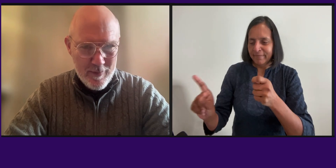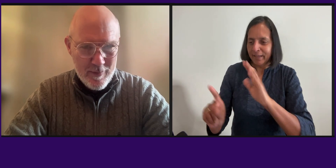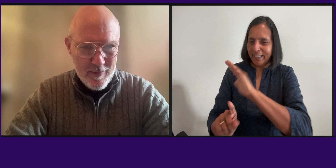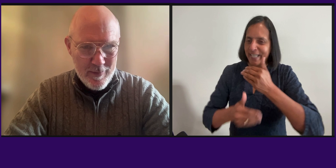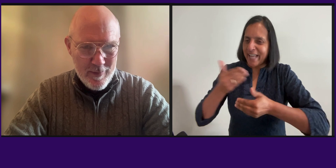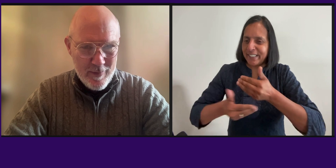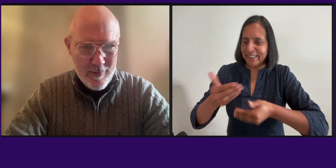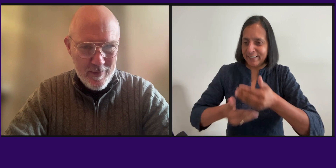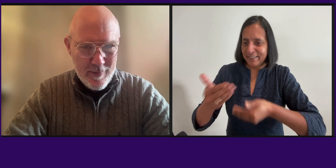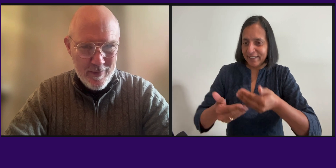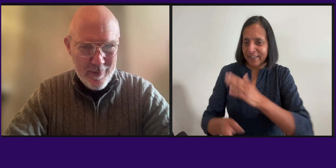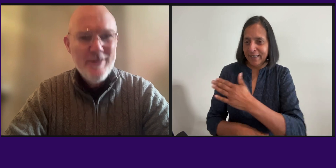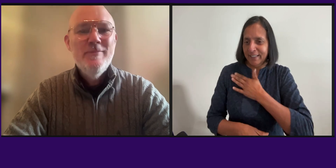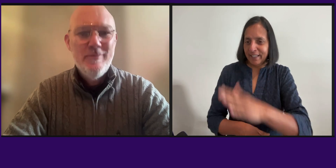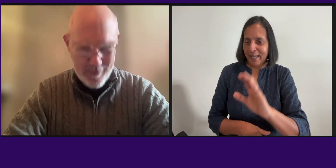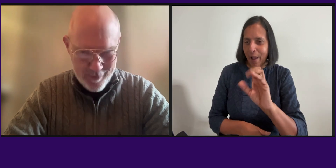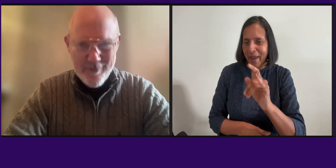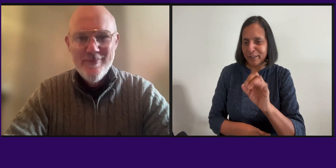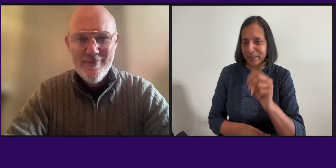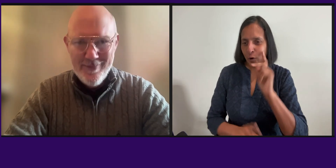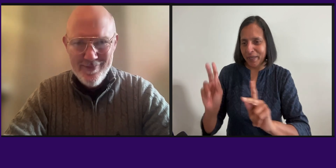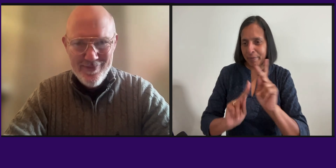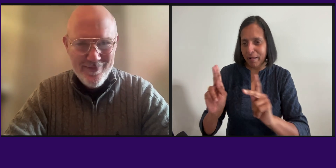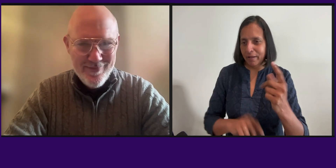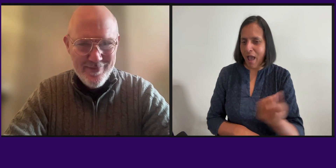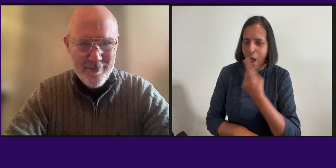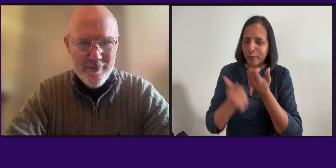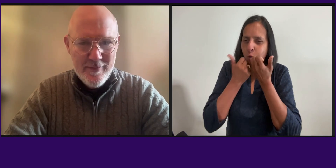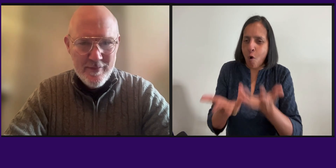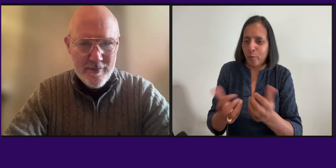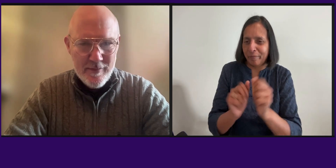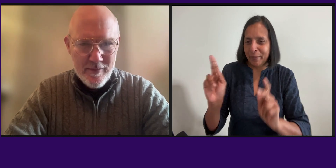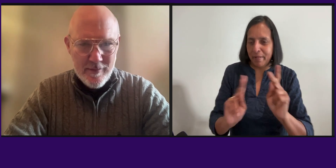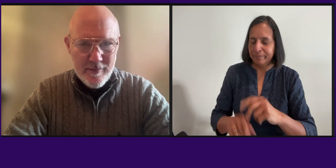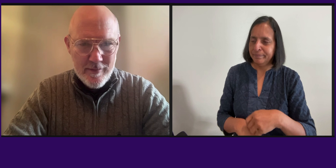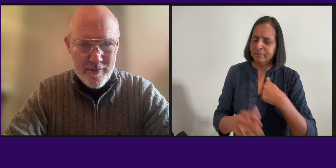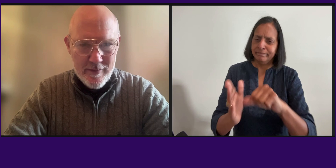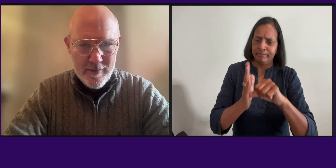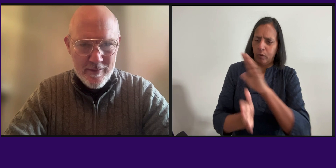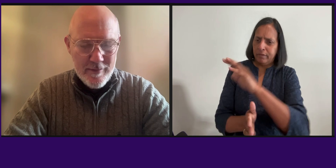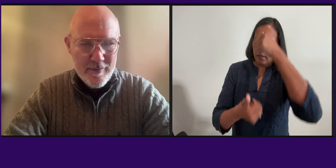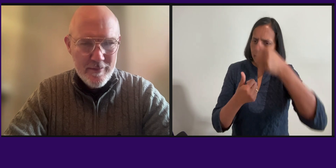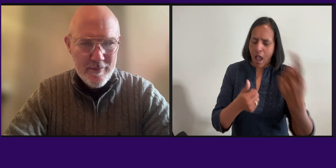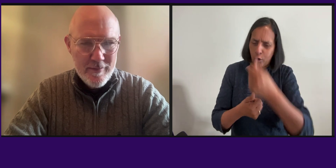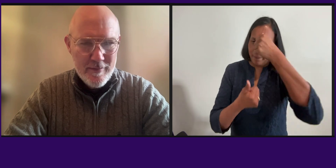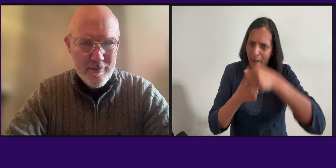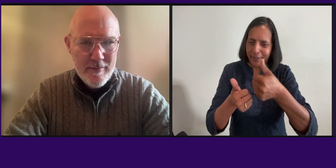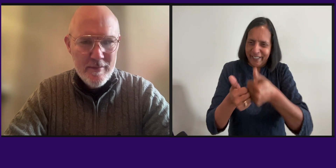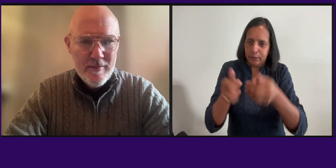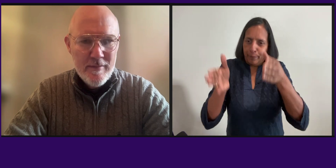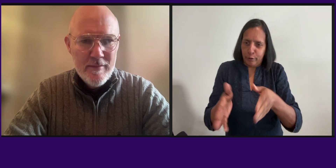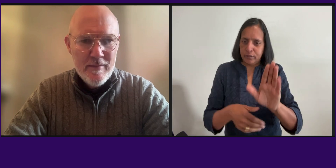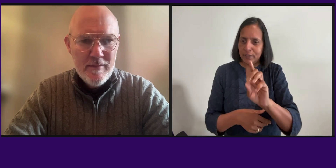his ability to engage and have compassion for others. He's always friendly and kind in any interaction that I've